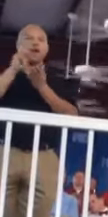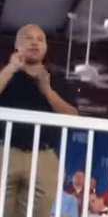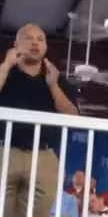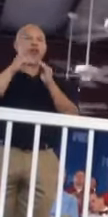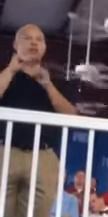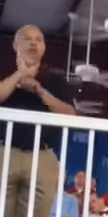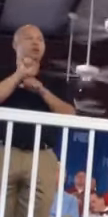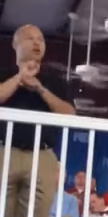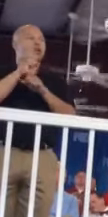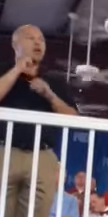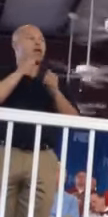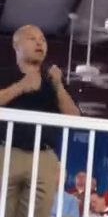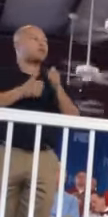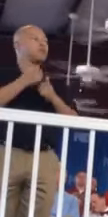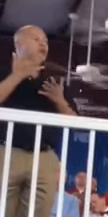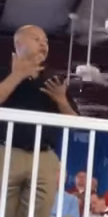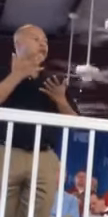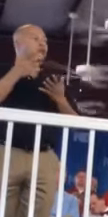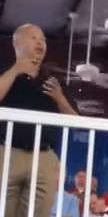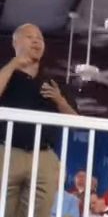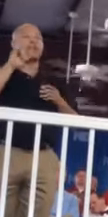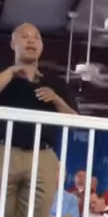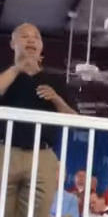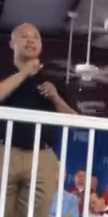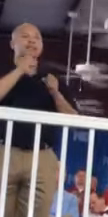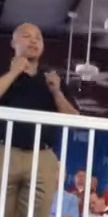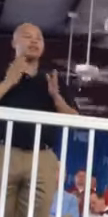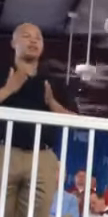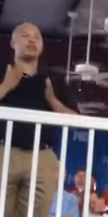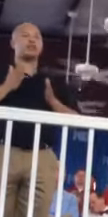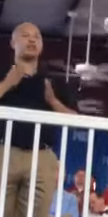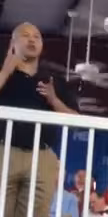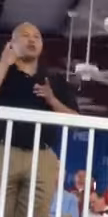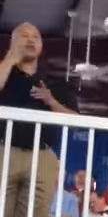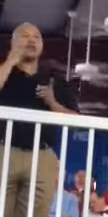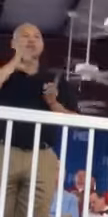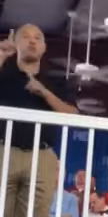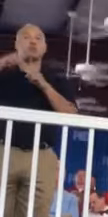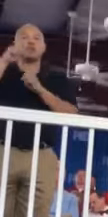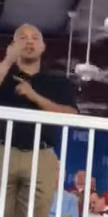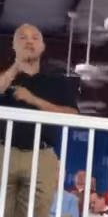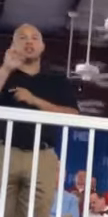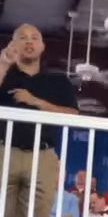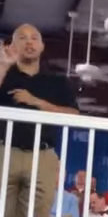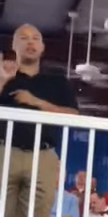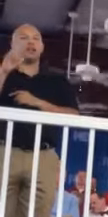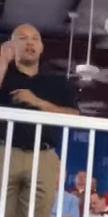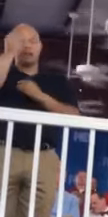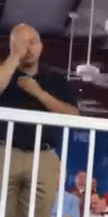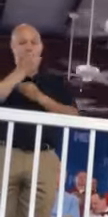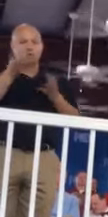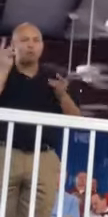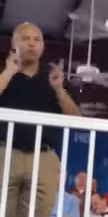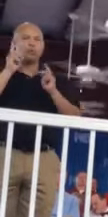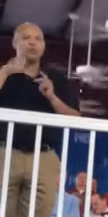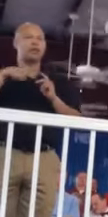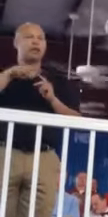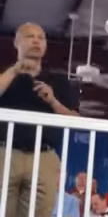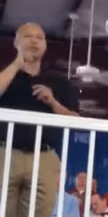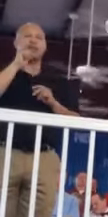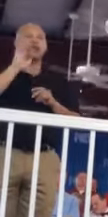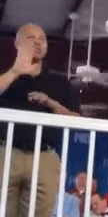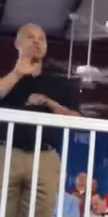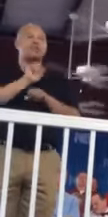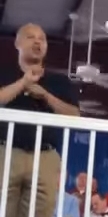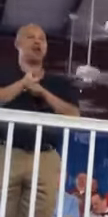And most callously, this do-nothing Senator recently went to southeastern Kentucky and told the people there it was not